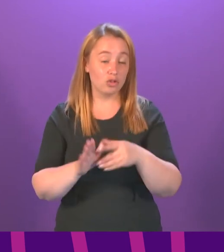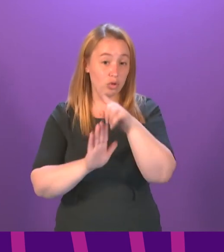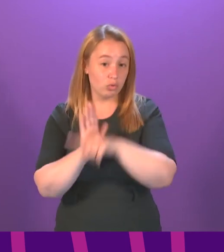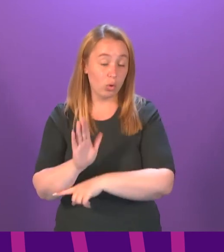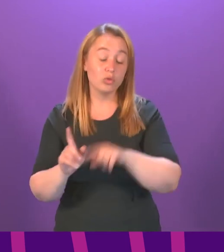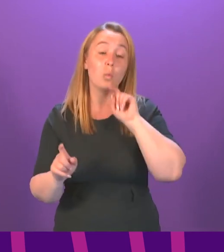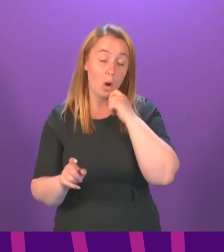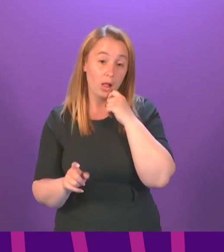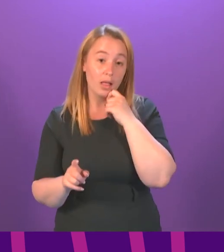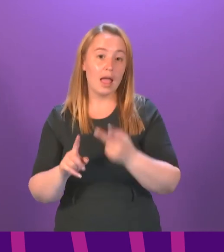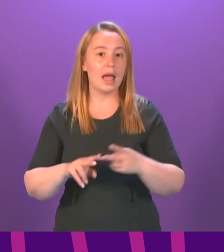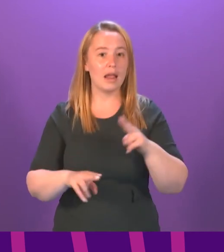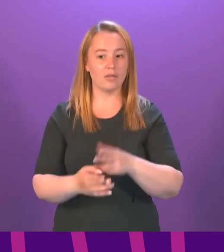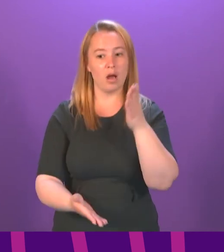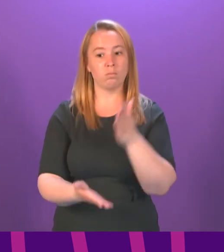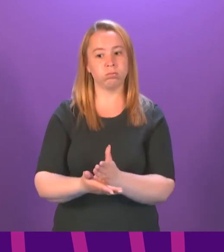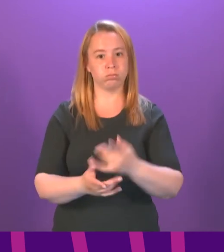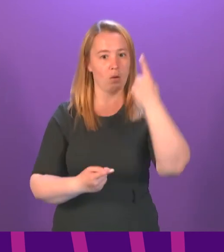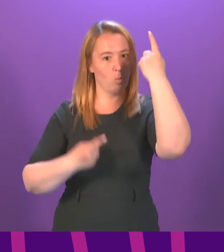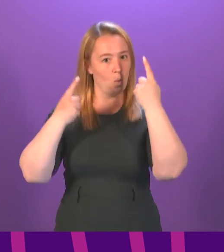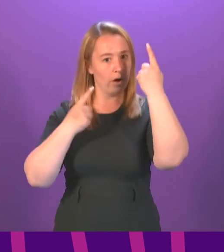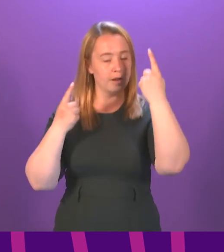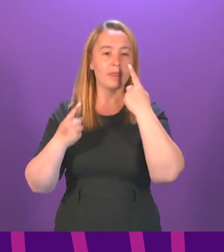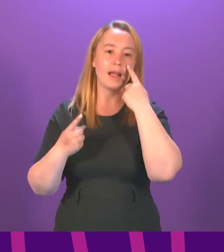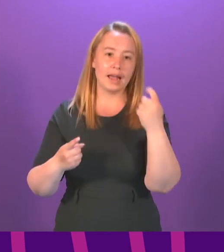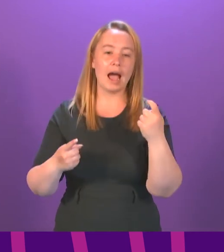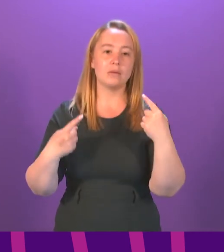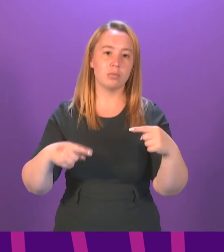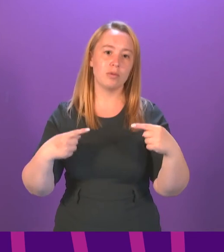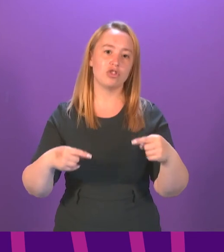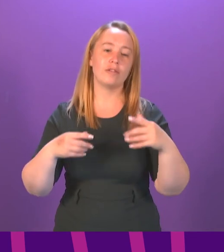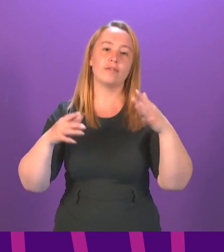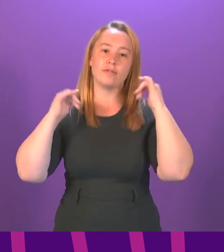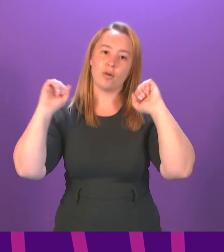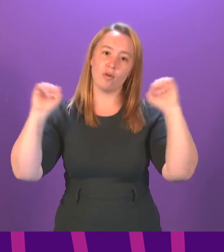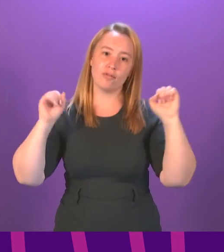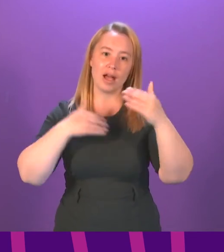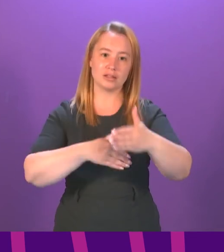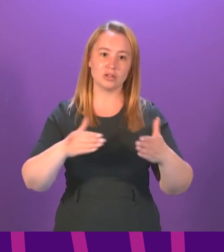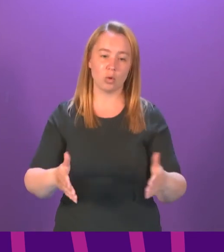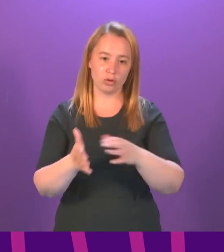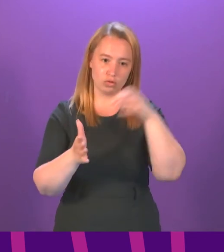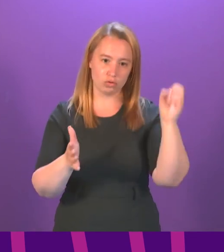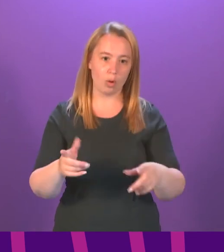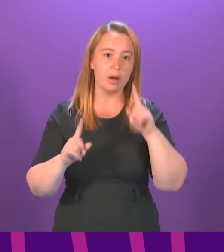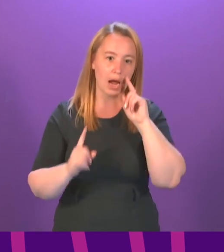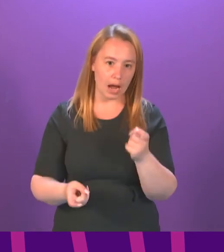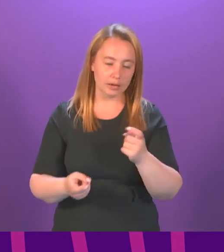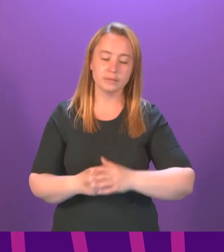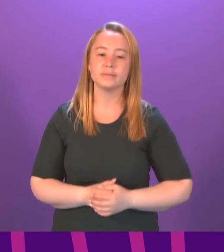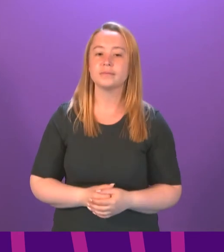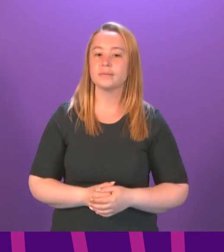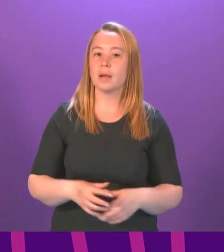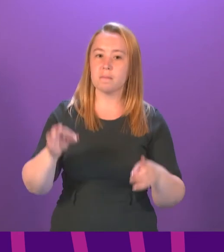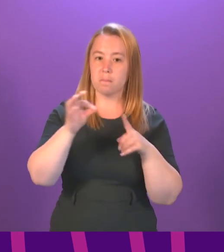so. And if we have serious concerns, of course, then we've reserved the right to withdraw permission for the fan zone. Thank you. Question number three, Pauline McNeill.